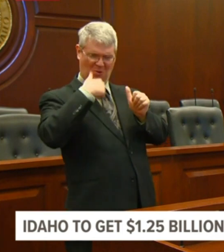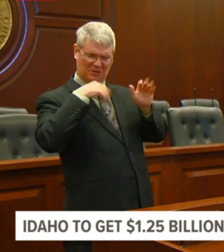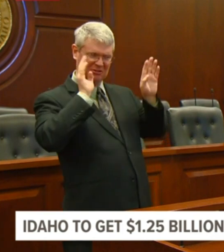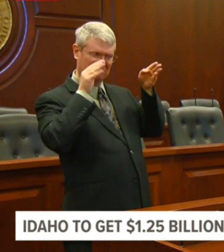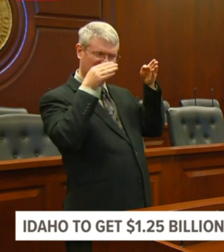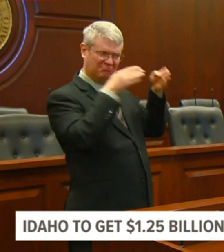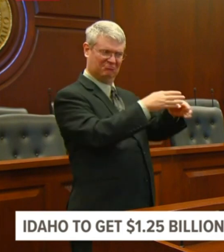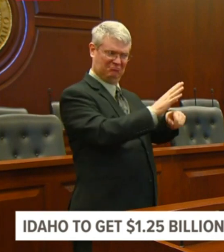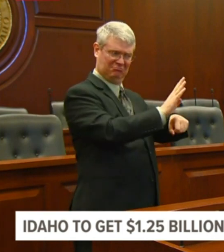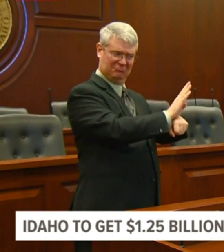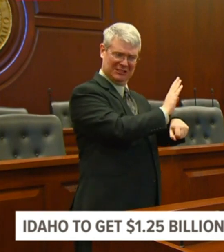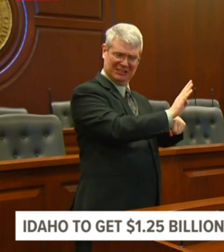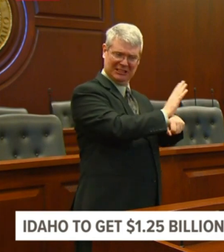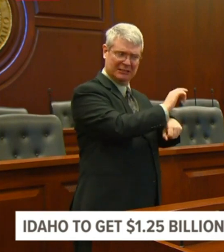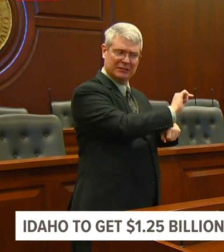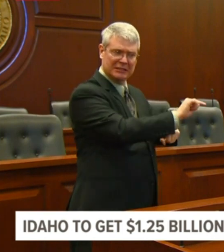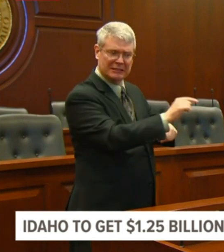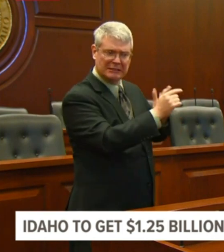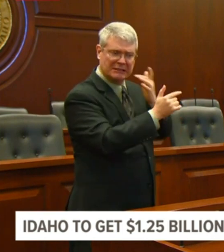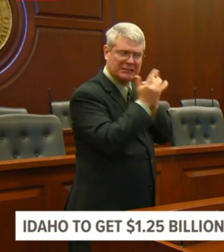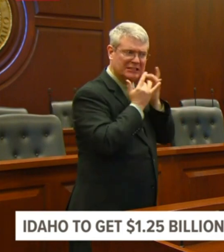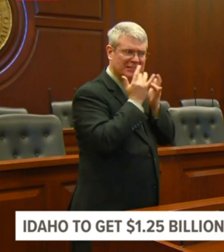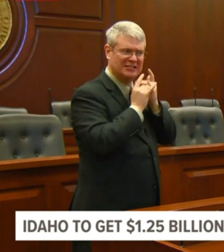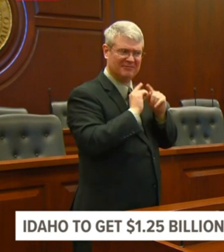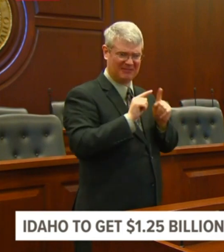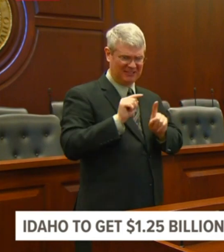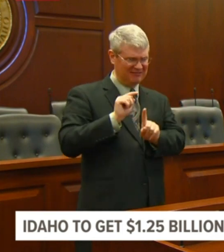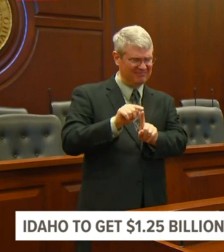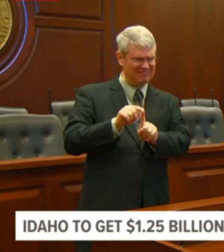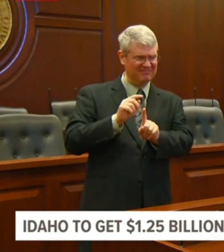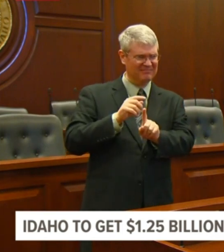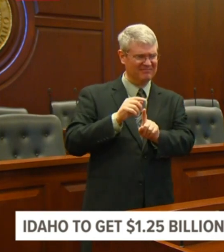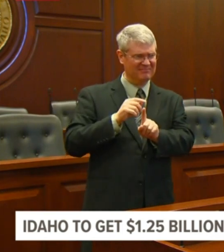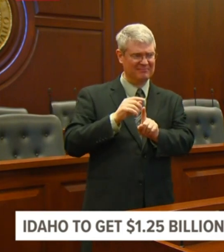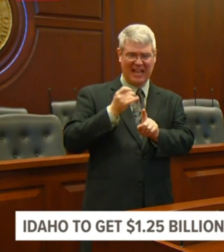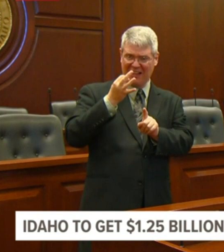complaints, but if there's a specific issue they get ahold of the governor's office, we'll look at it.